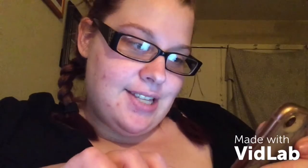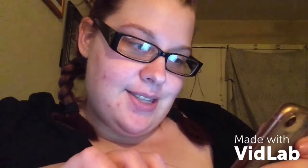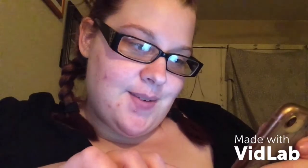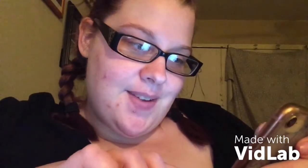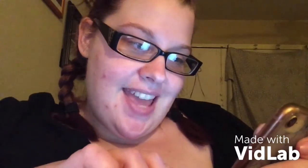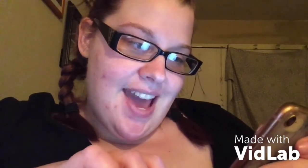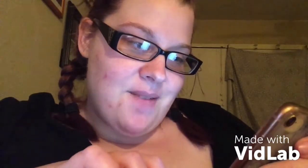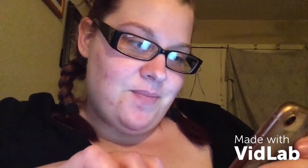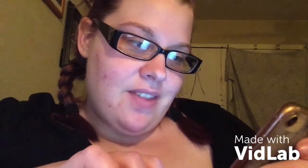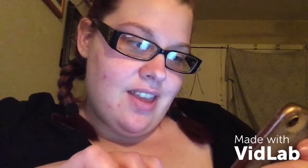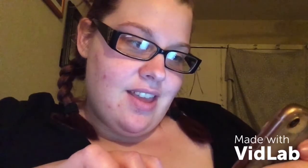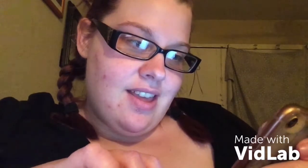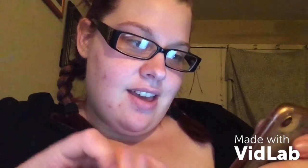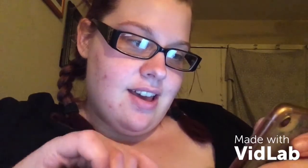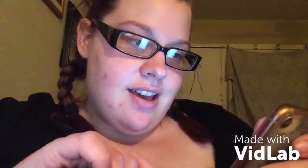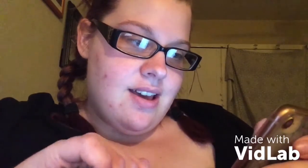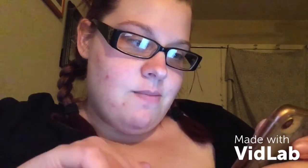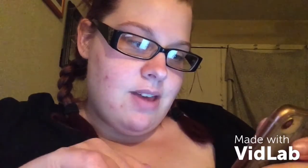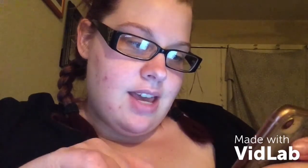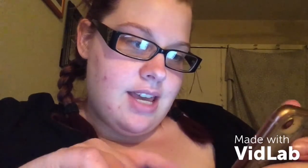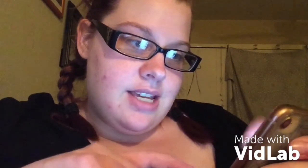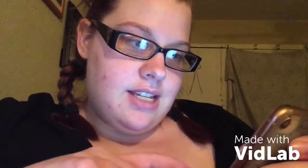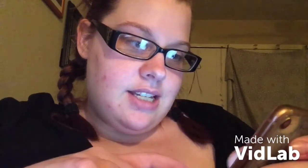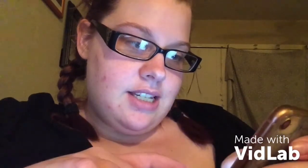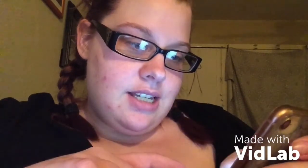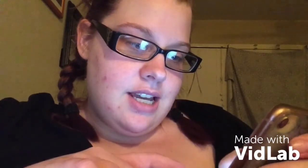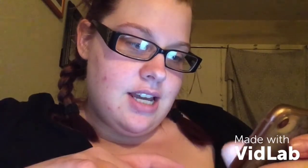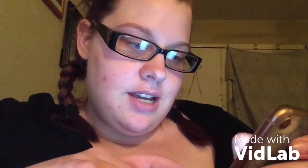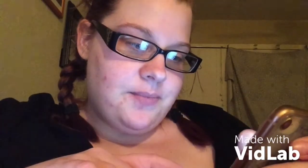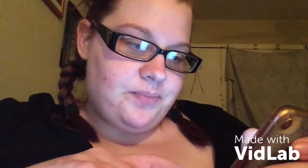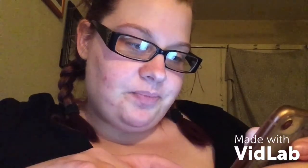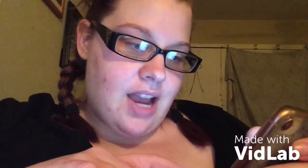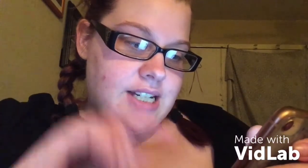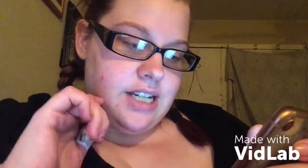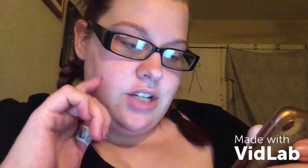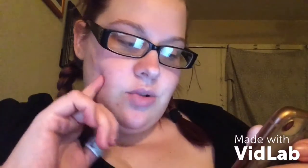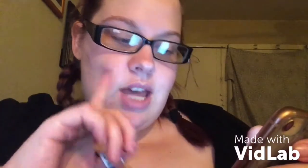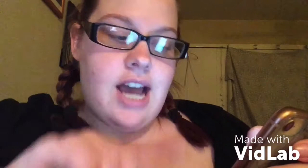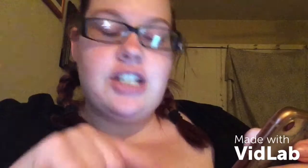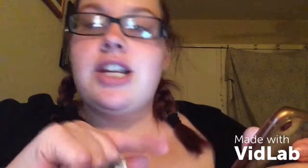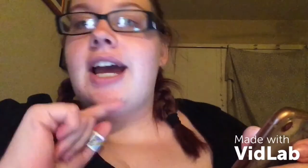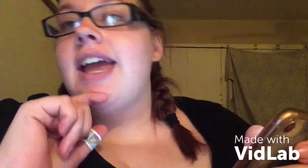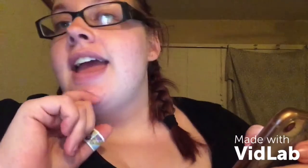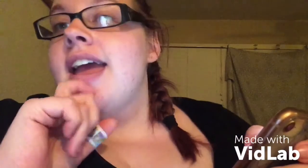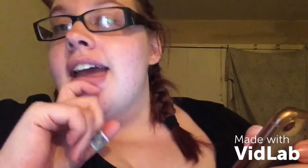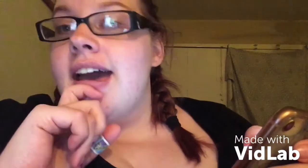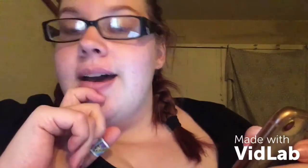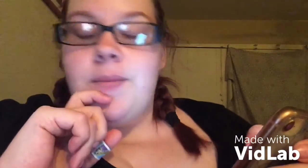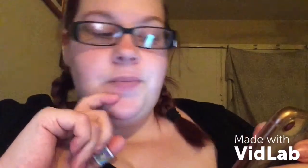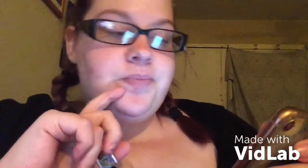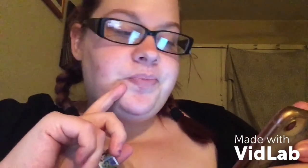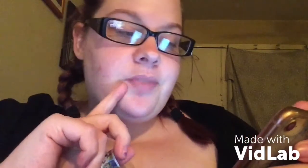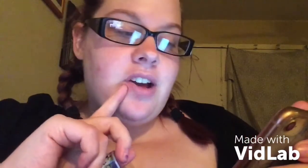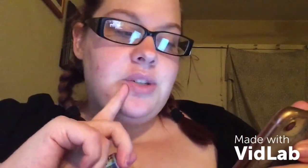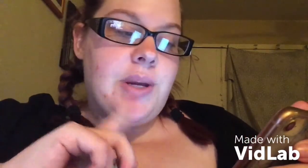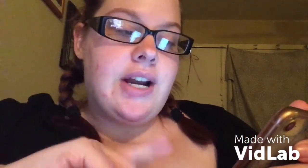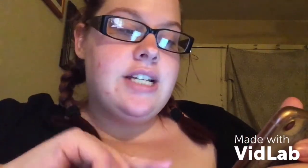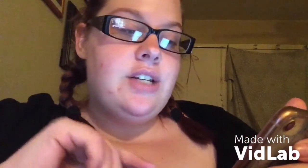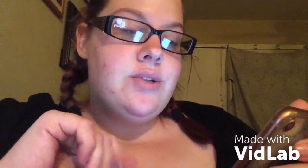So, yeah. Um, and I did use the hashtag, um, on Twitter. I did use